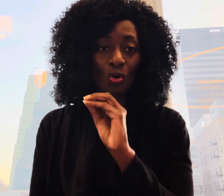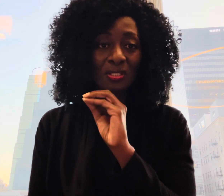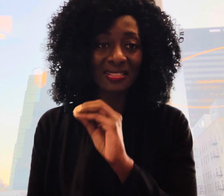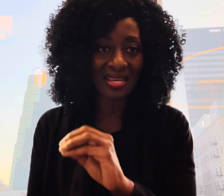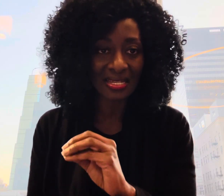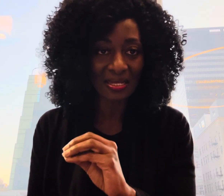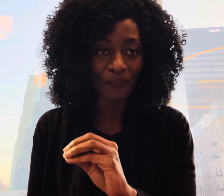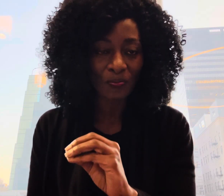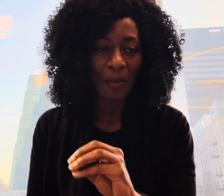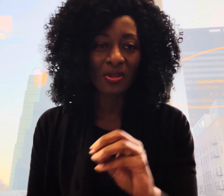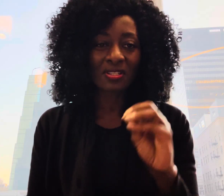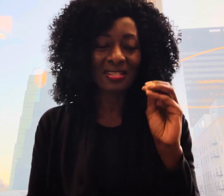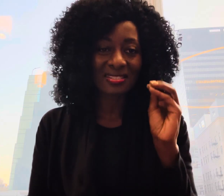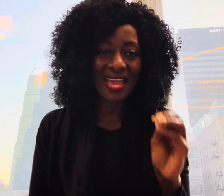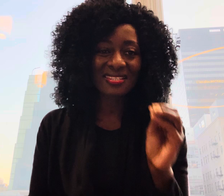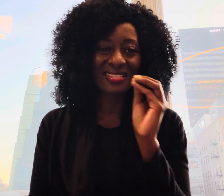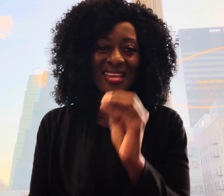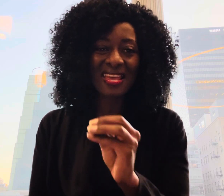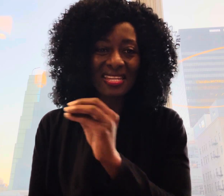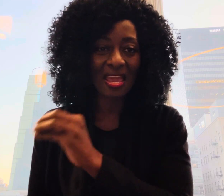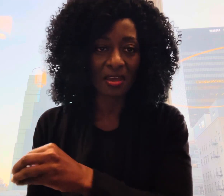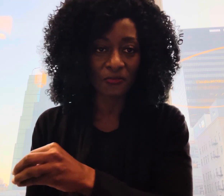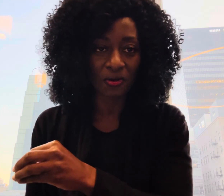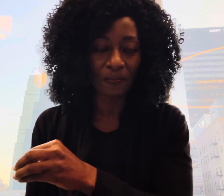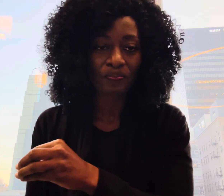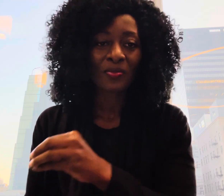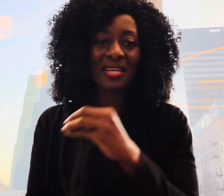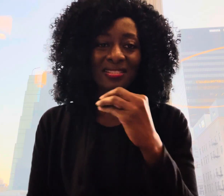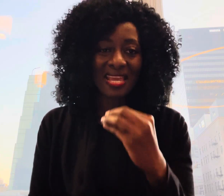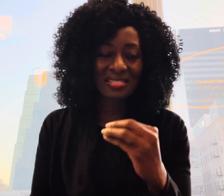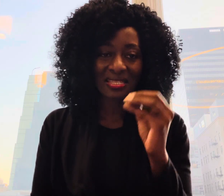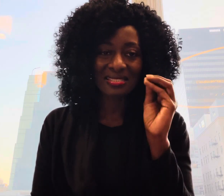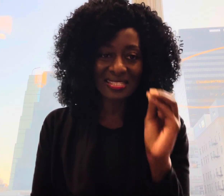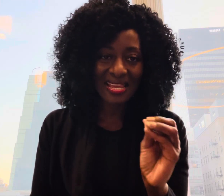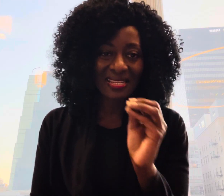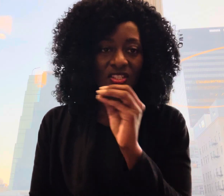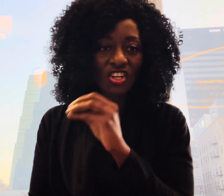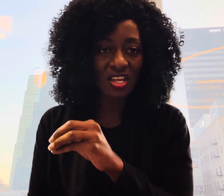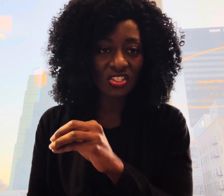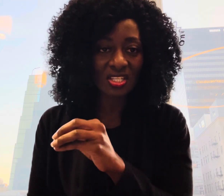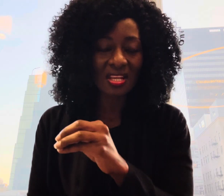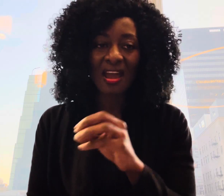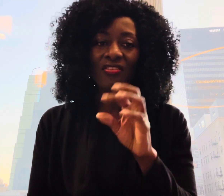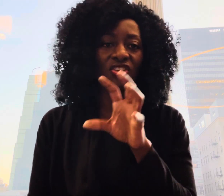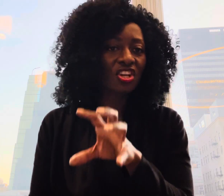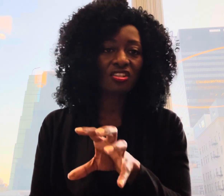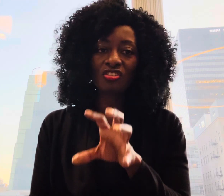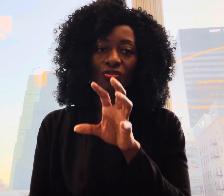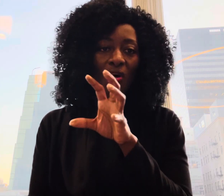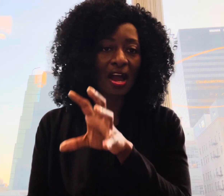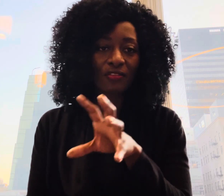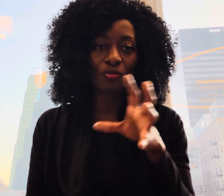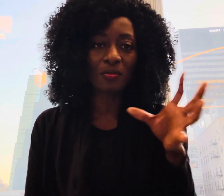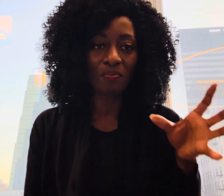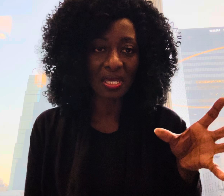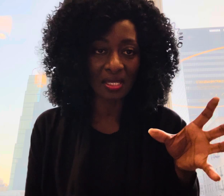on daily because it takes daily effort it takes daily changes daily and the changes do not have to be big